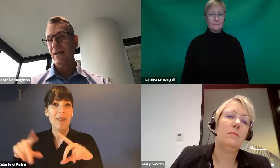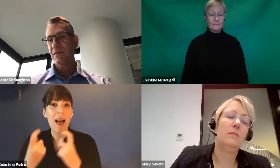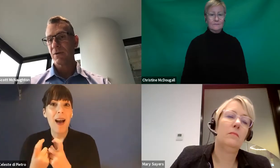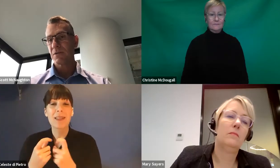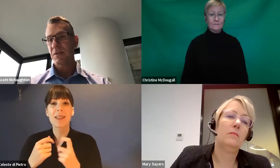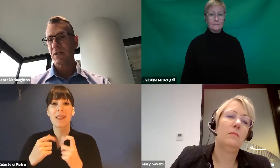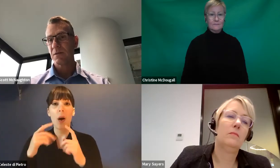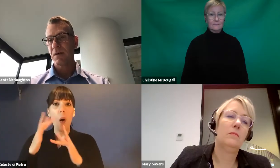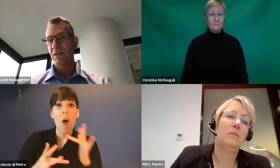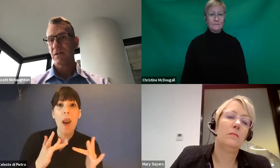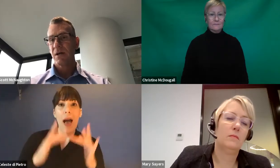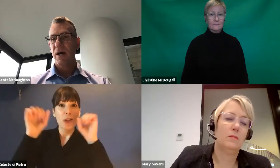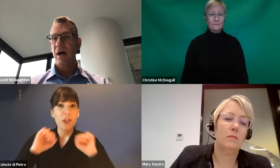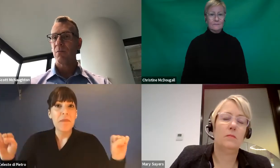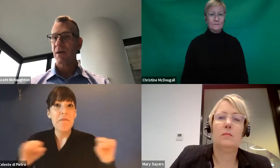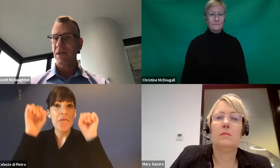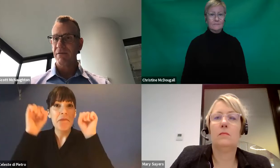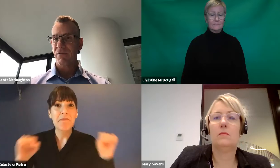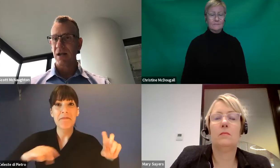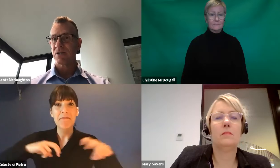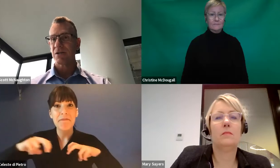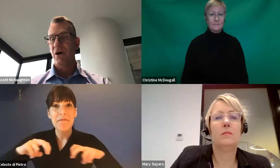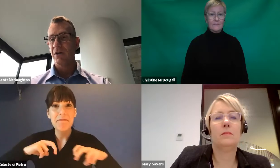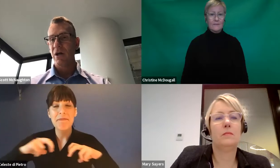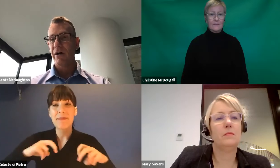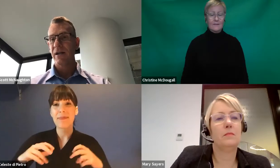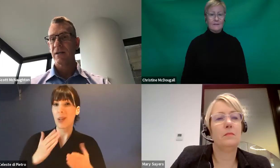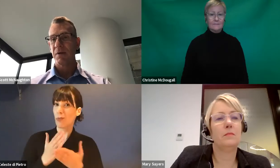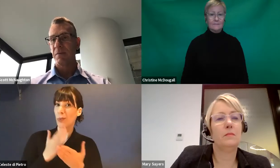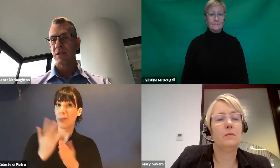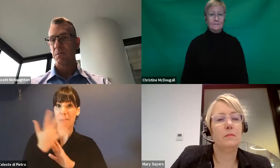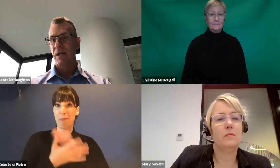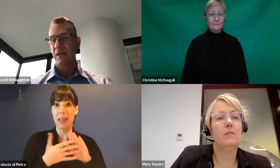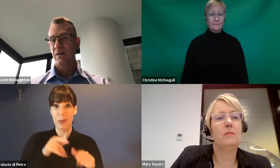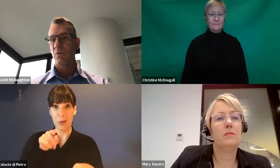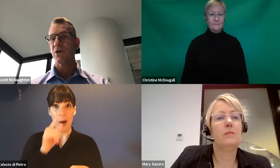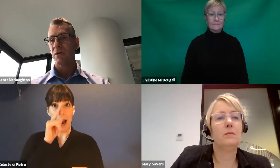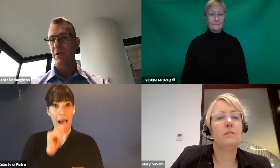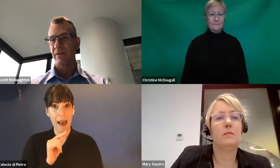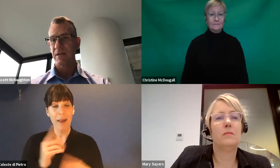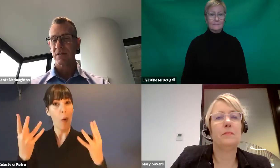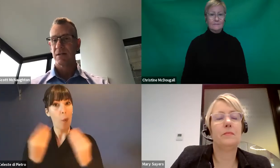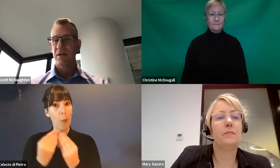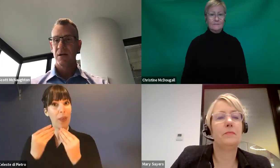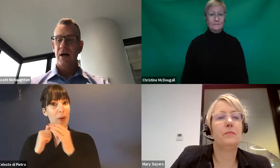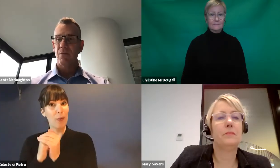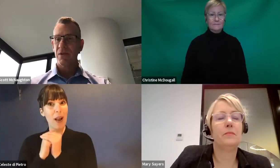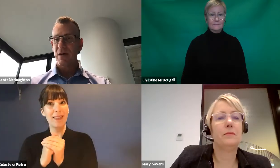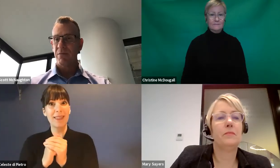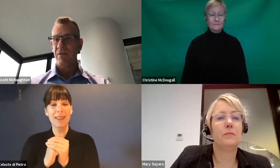good ways in which participants with their friends online can be participating in a workshop like this